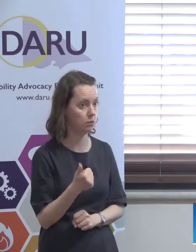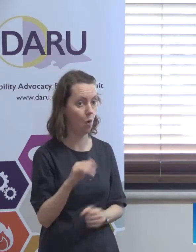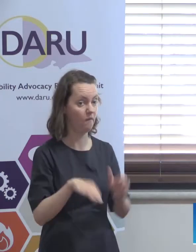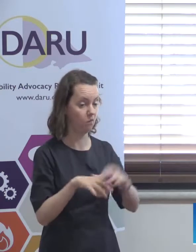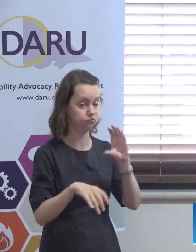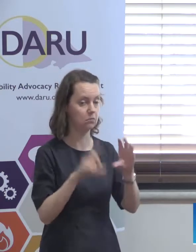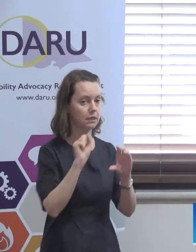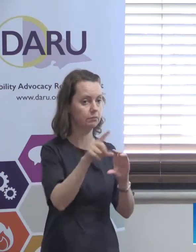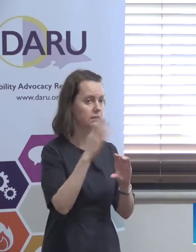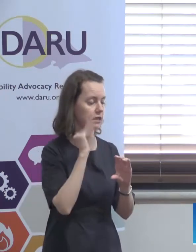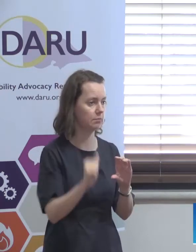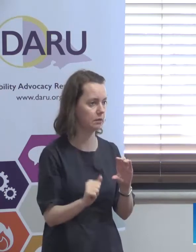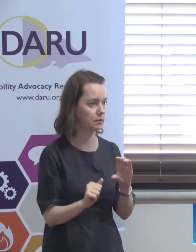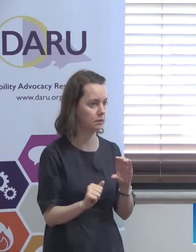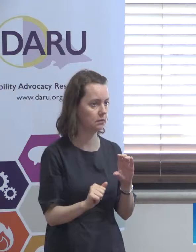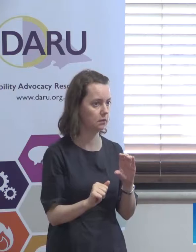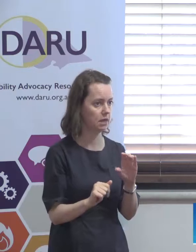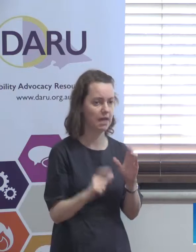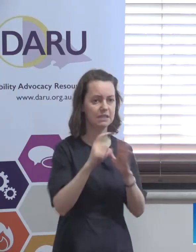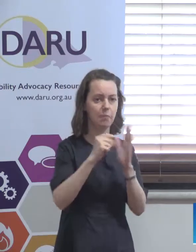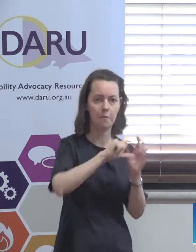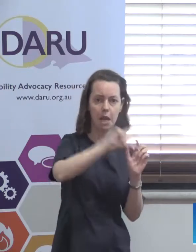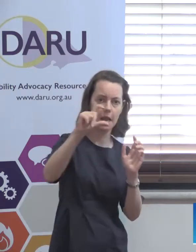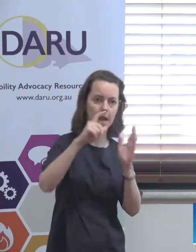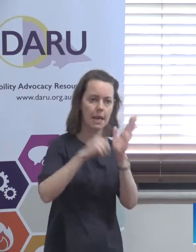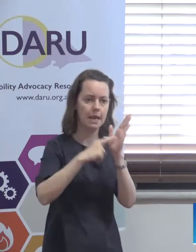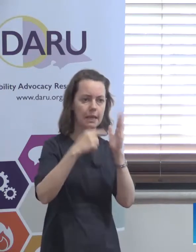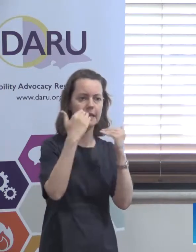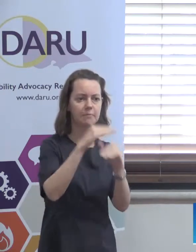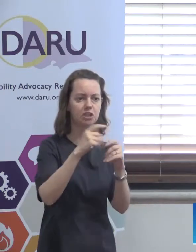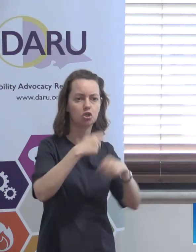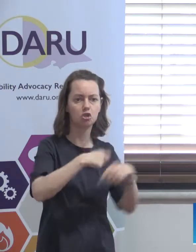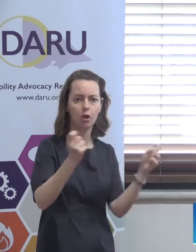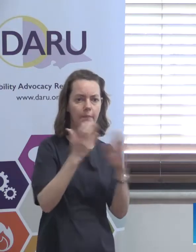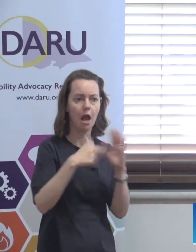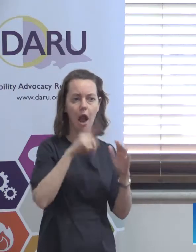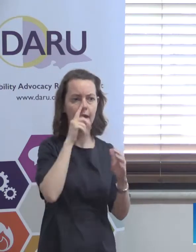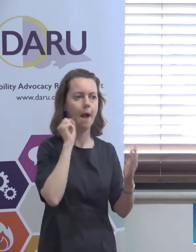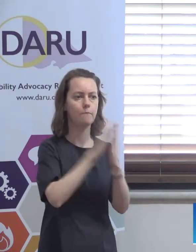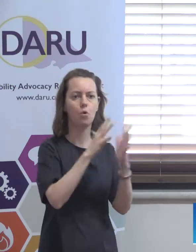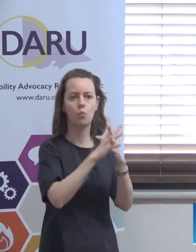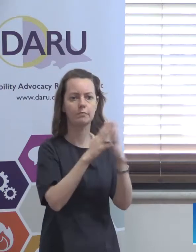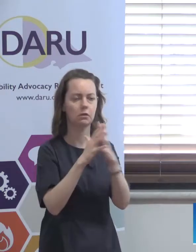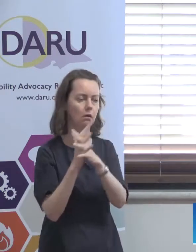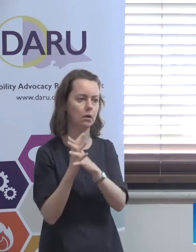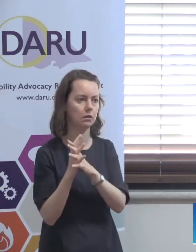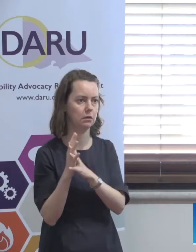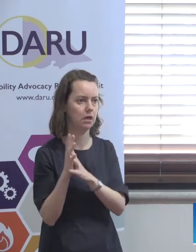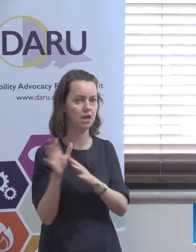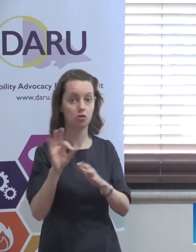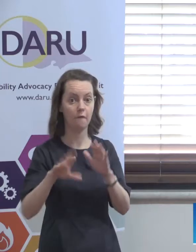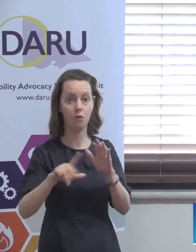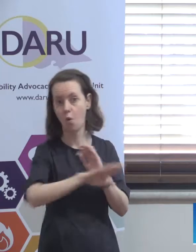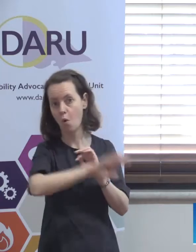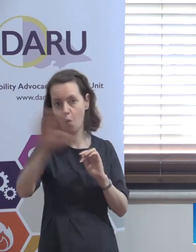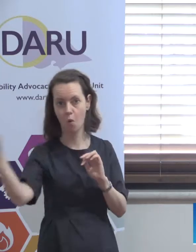the department, they write limited circulation on the top, I can't put them up publicly, we can't, they don't go out publicly